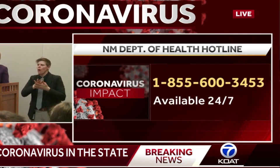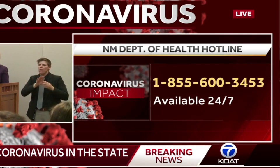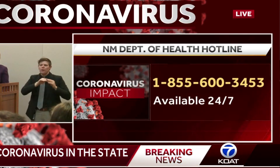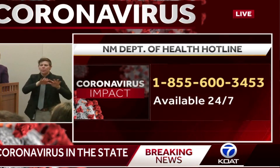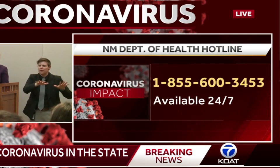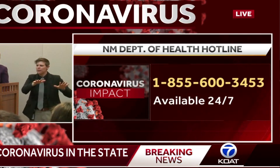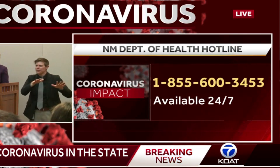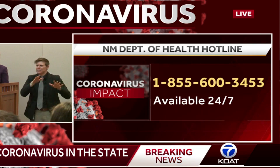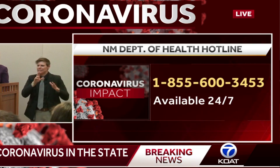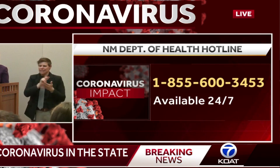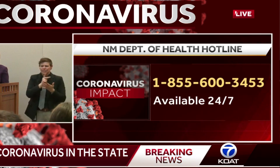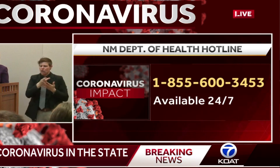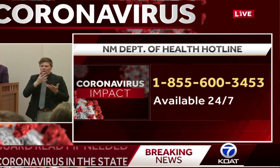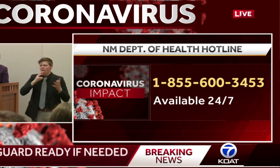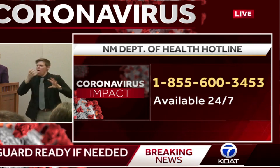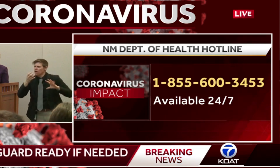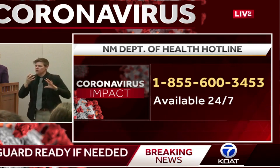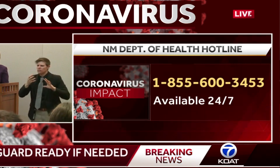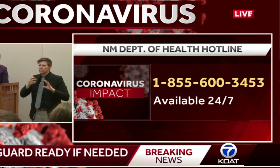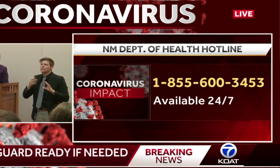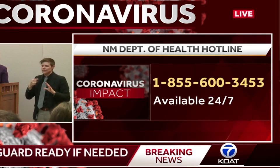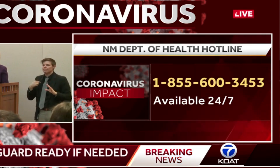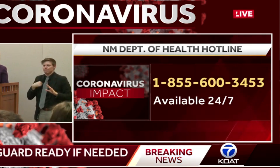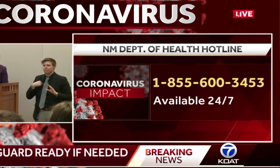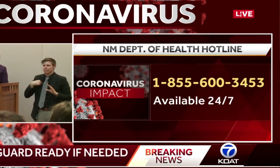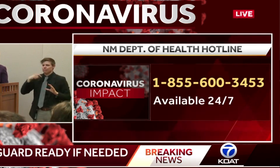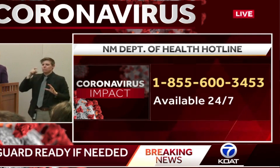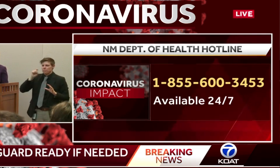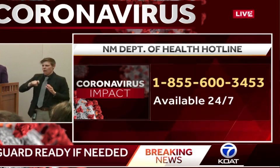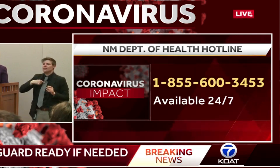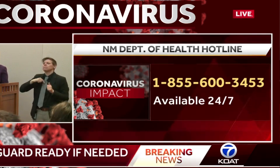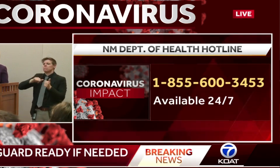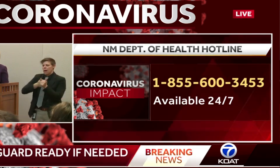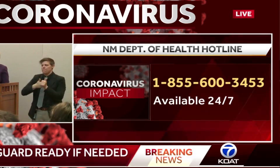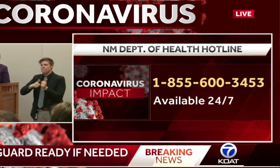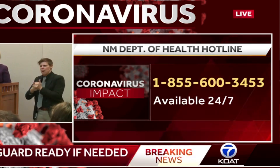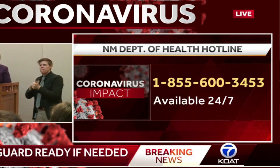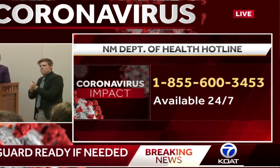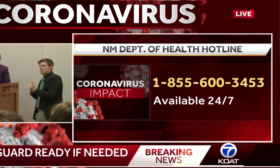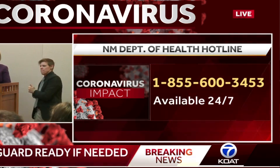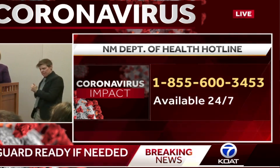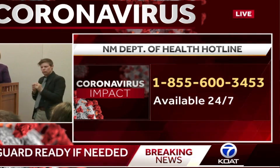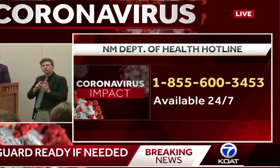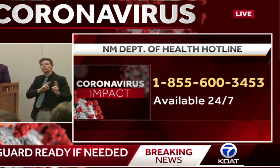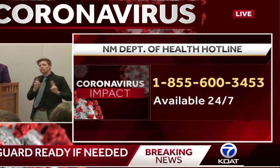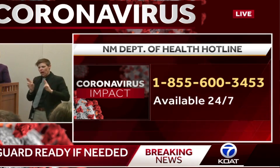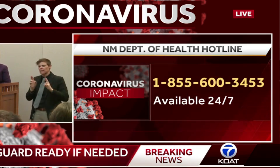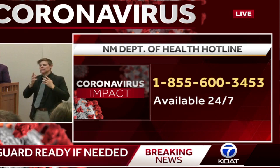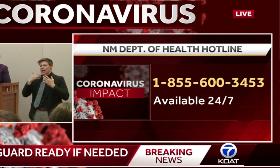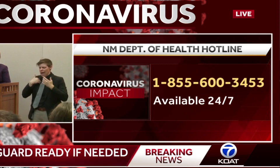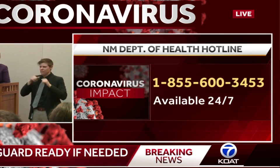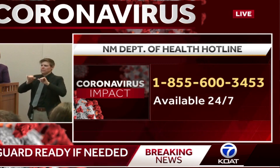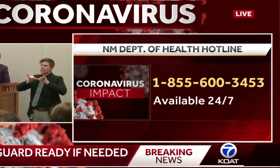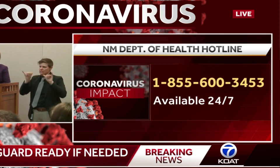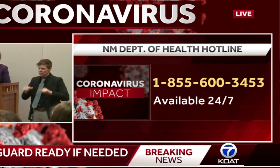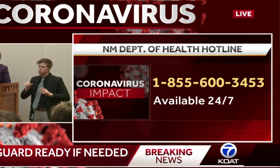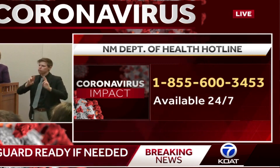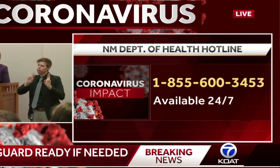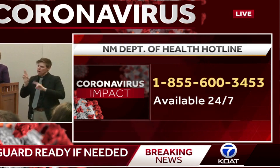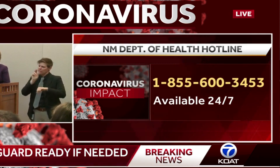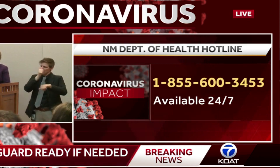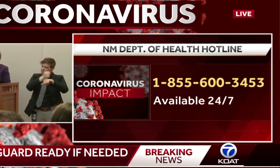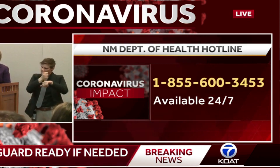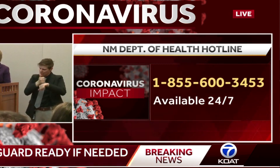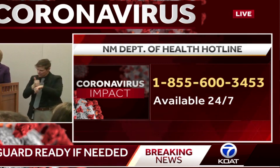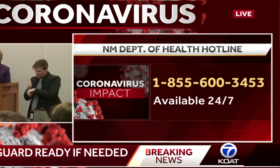or school. I have to be prepared that there are redundant systems available. And all of those are being stood up. And that's